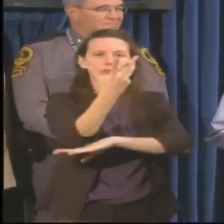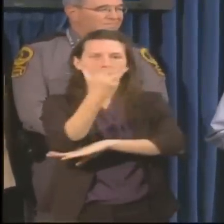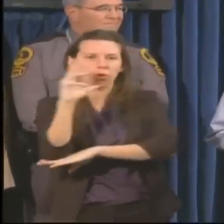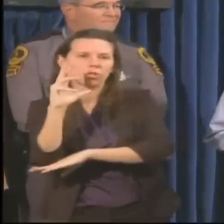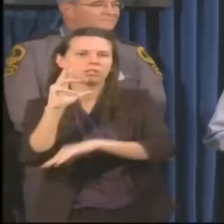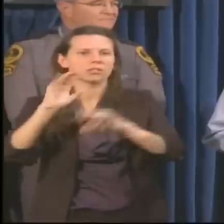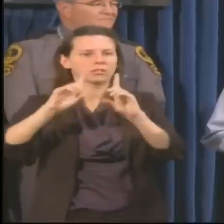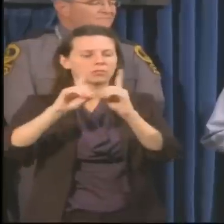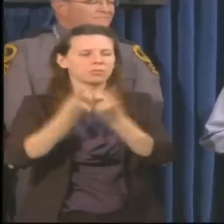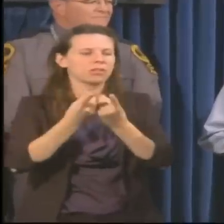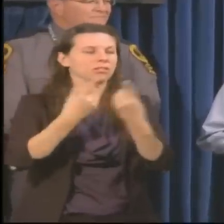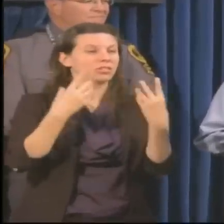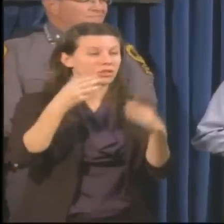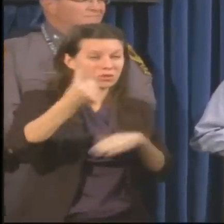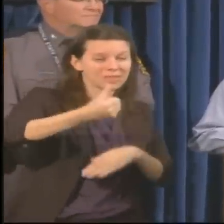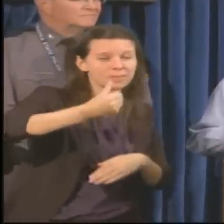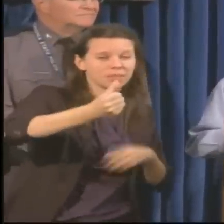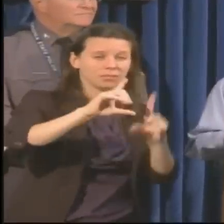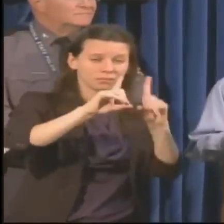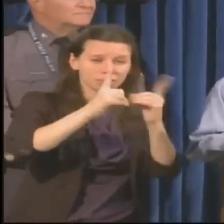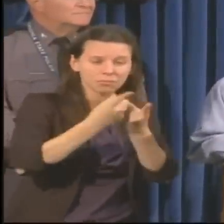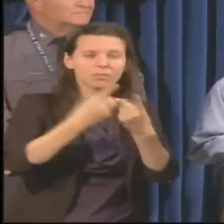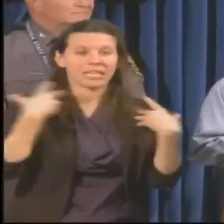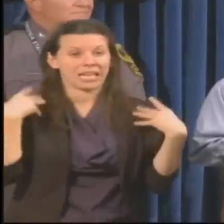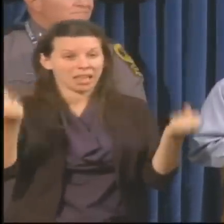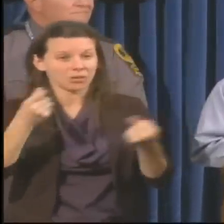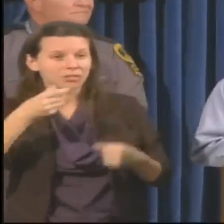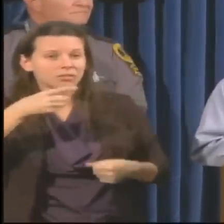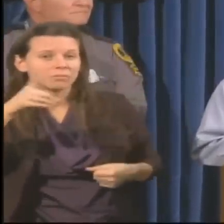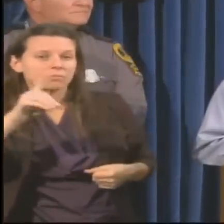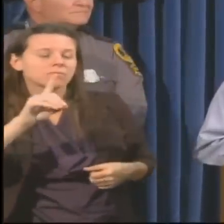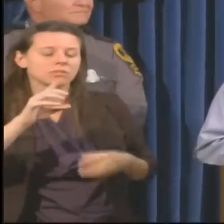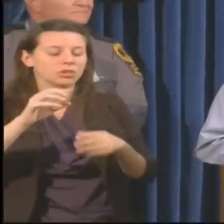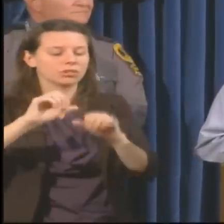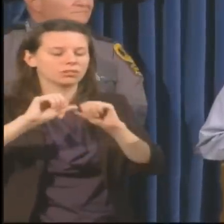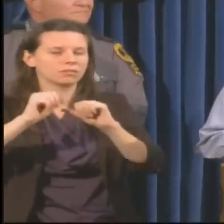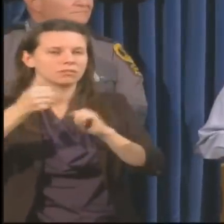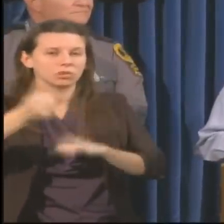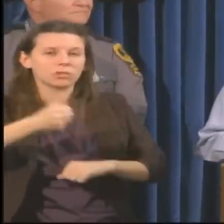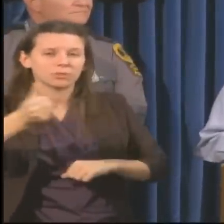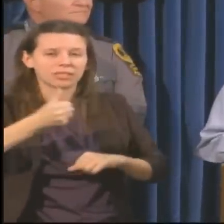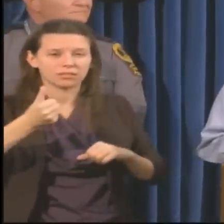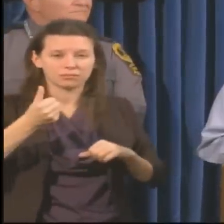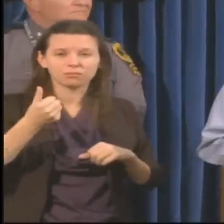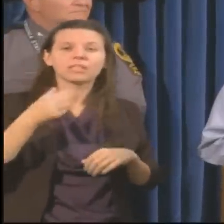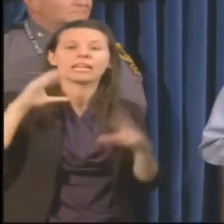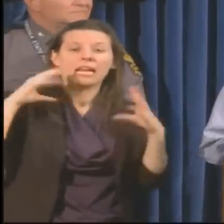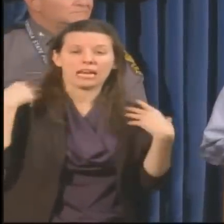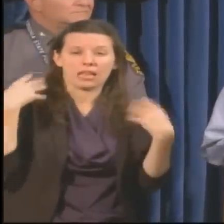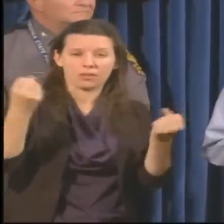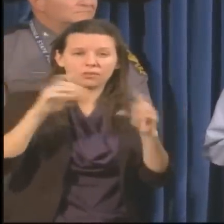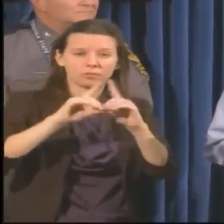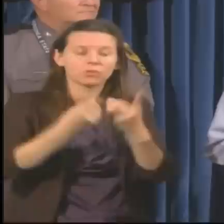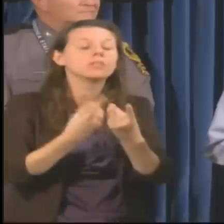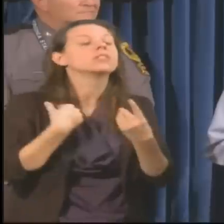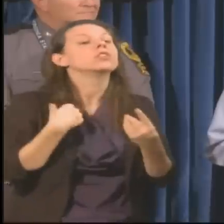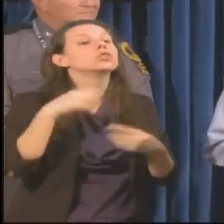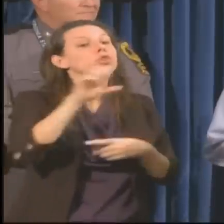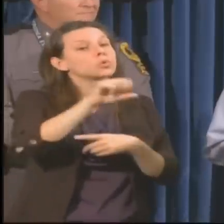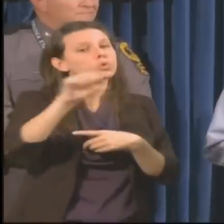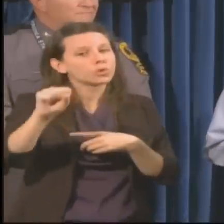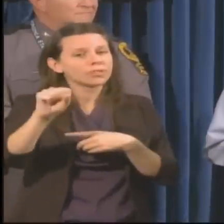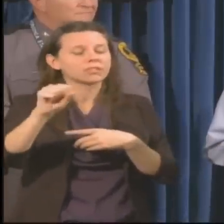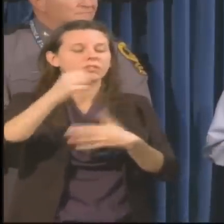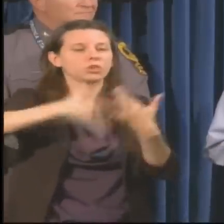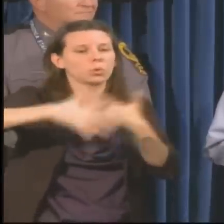transportation, health, Department of Social Services, who works with the localities on shelter resources. All of